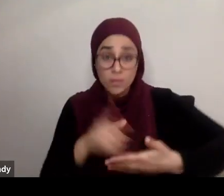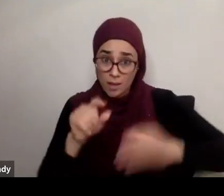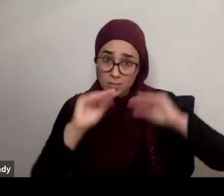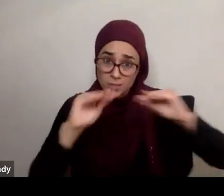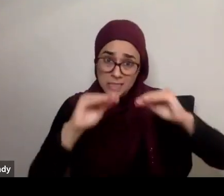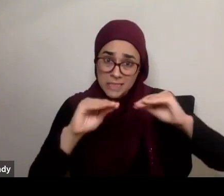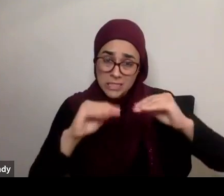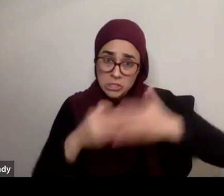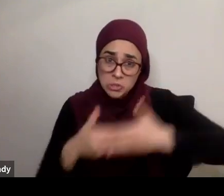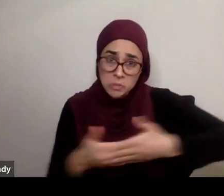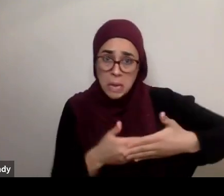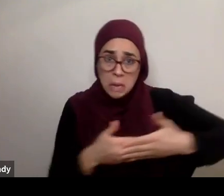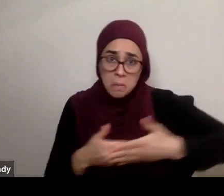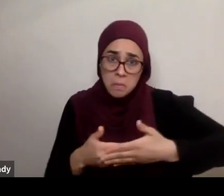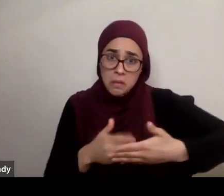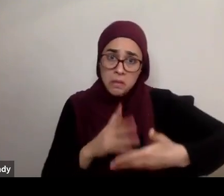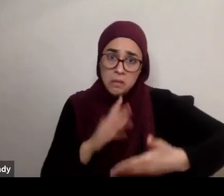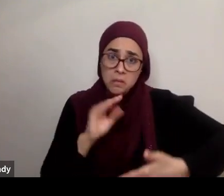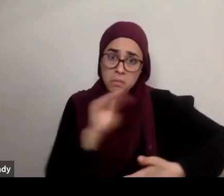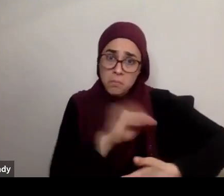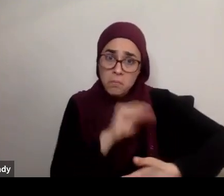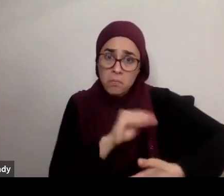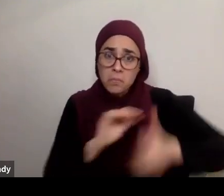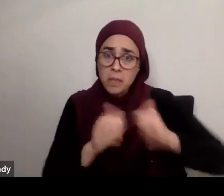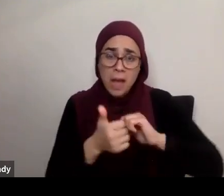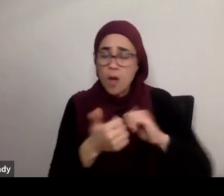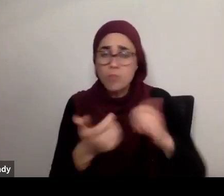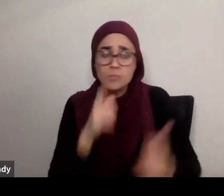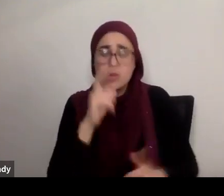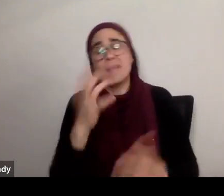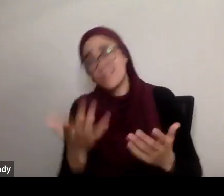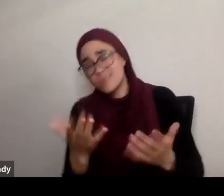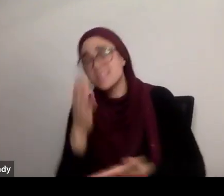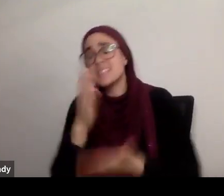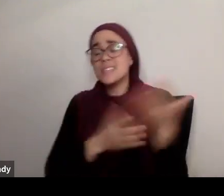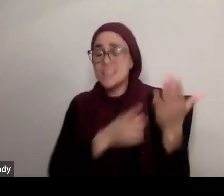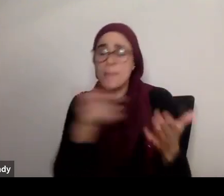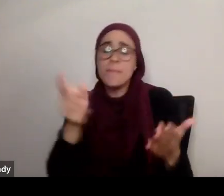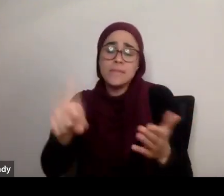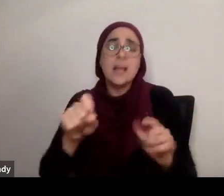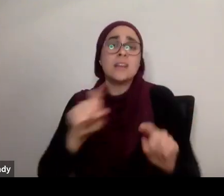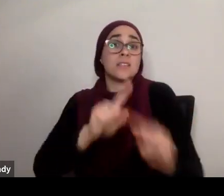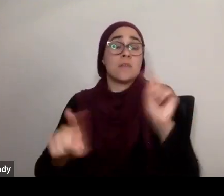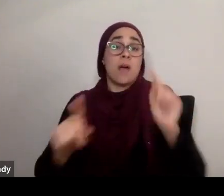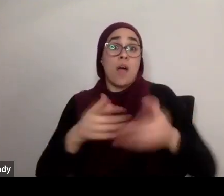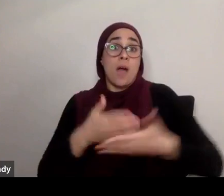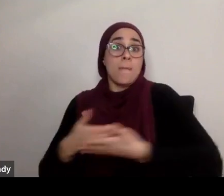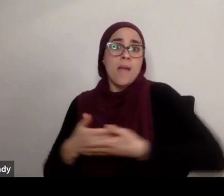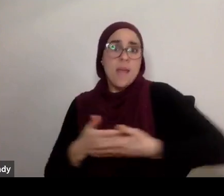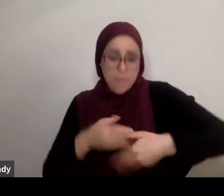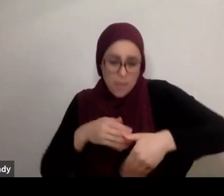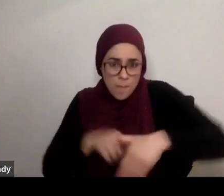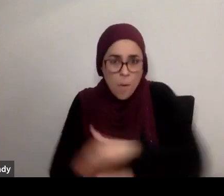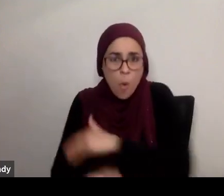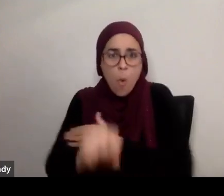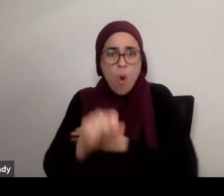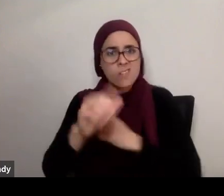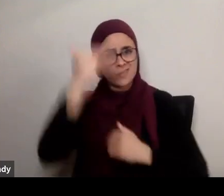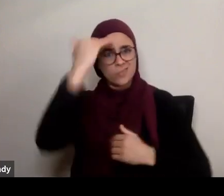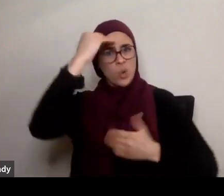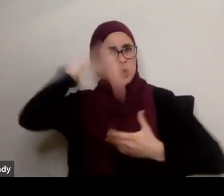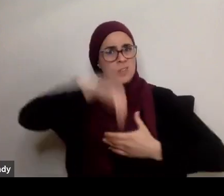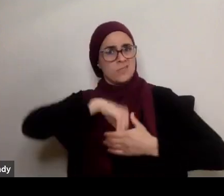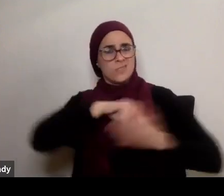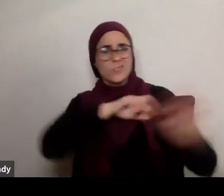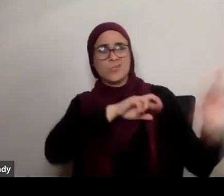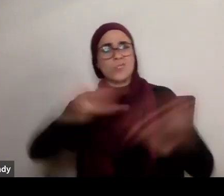most part, there are exceptions, but a baby doesn't need to be taught how to basically breastfeed. The baby is born with the instinct, subhanahu wa Even the